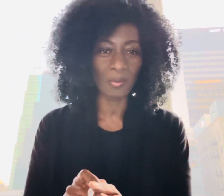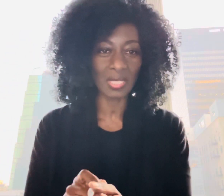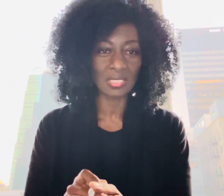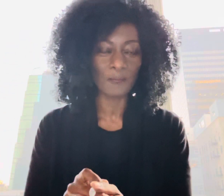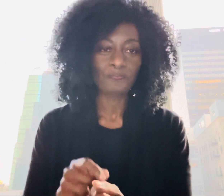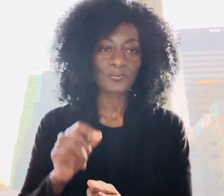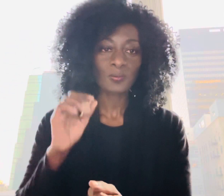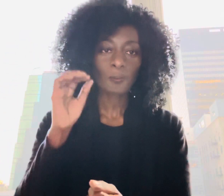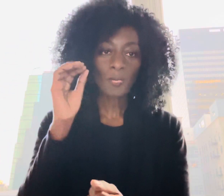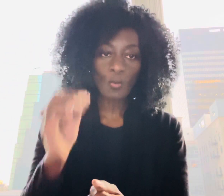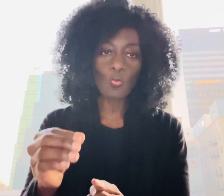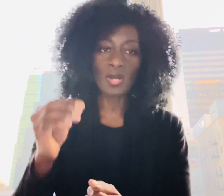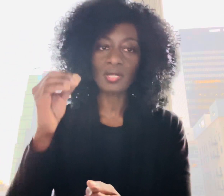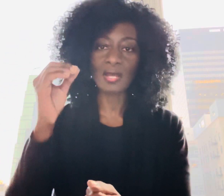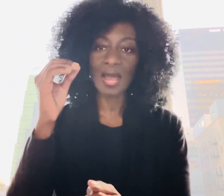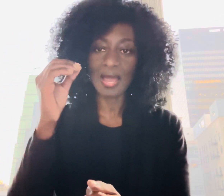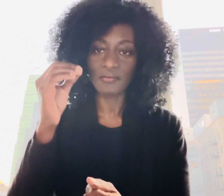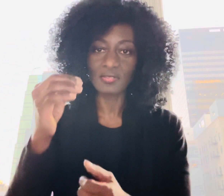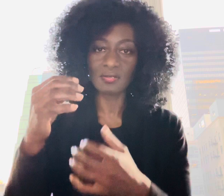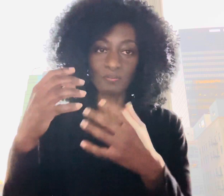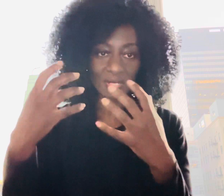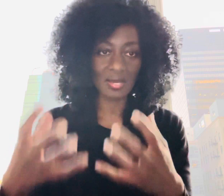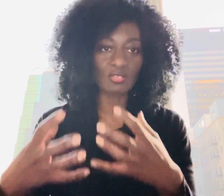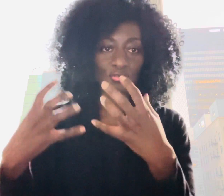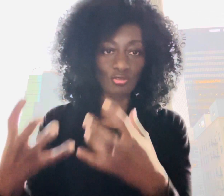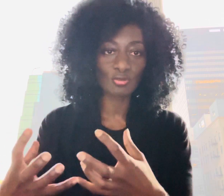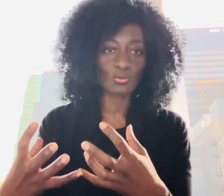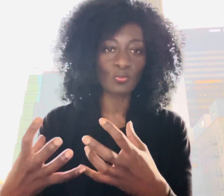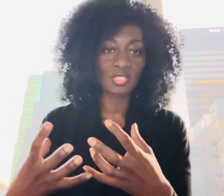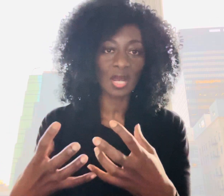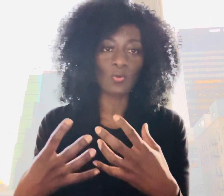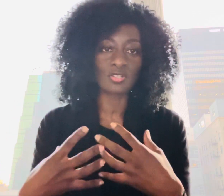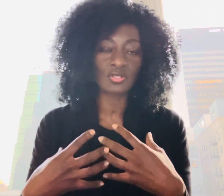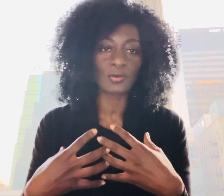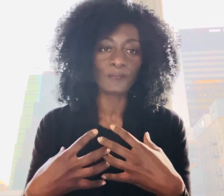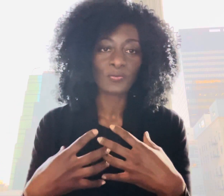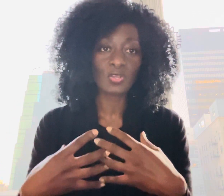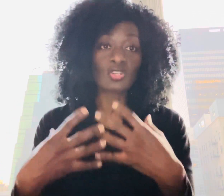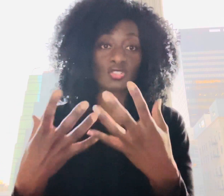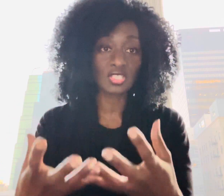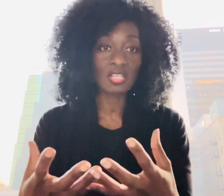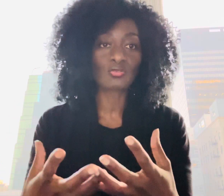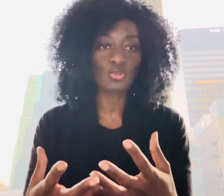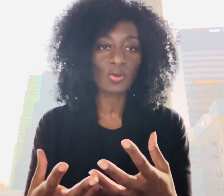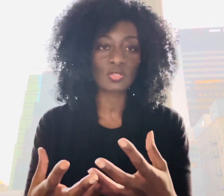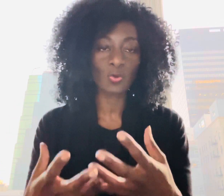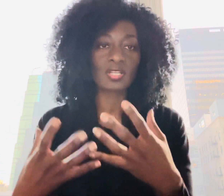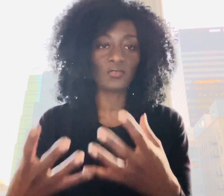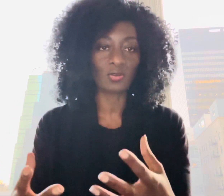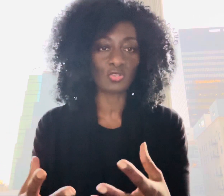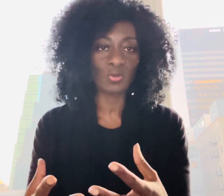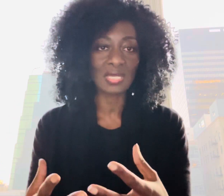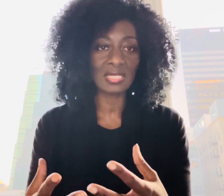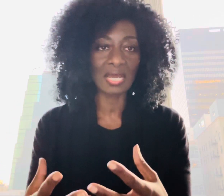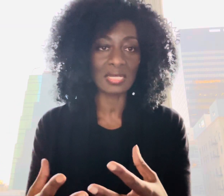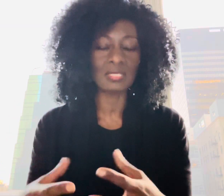mind what i've began to do which i want to you know suggest to you as well if you're not doing it yet is